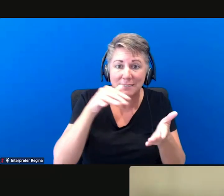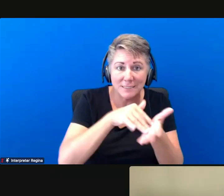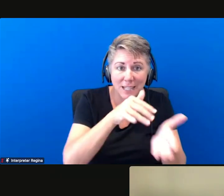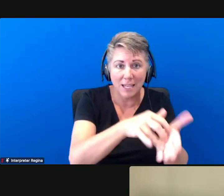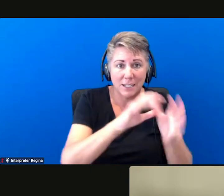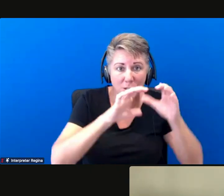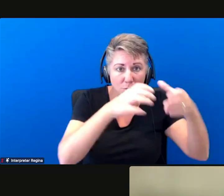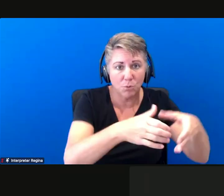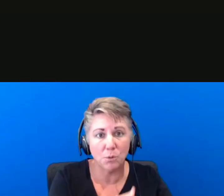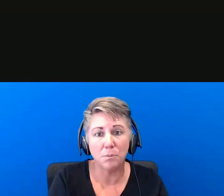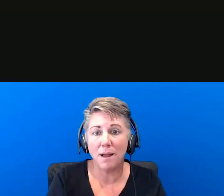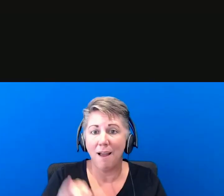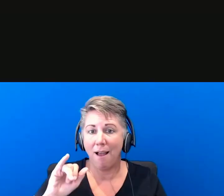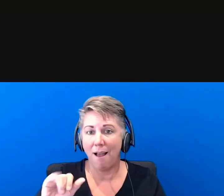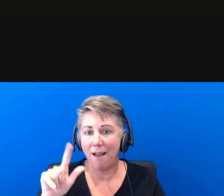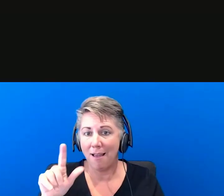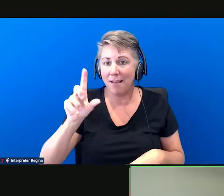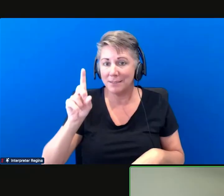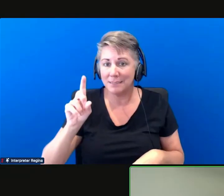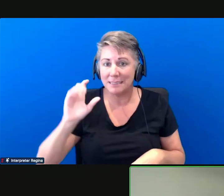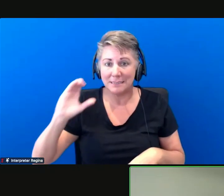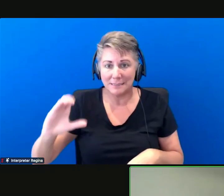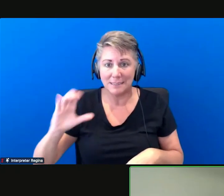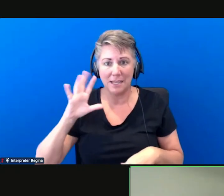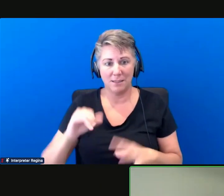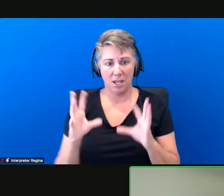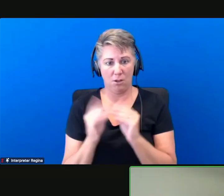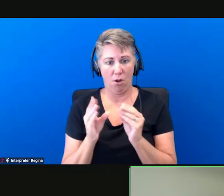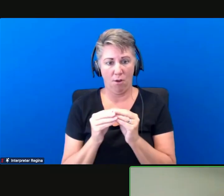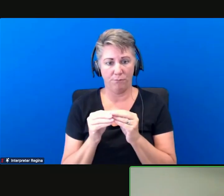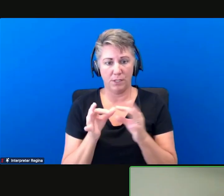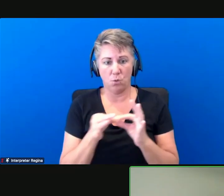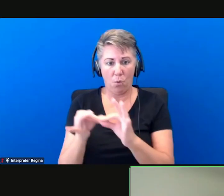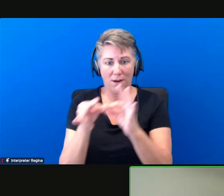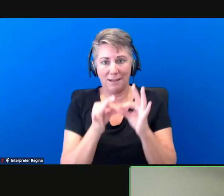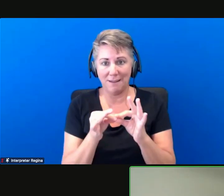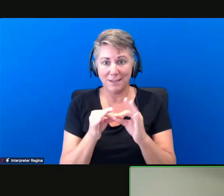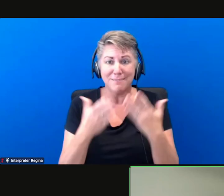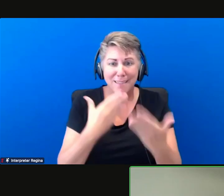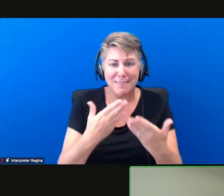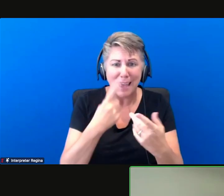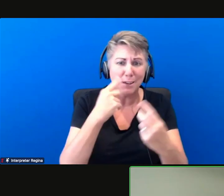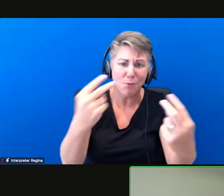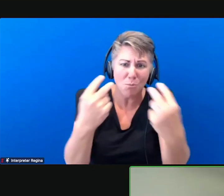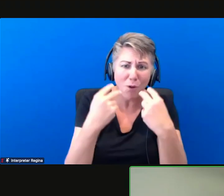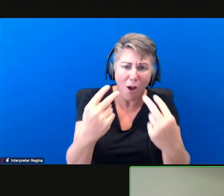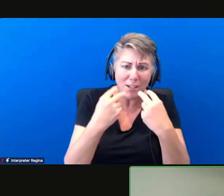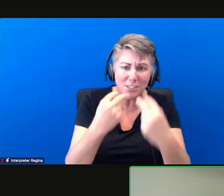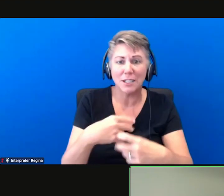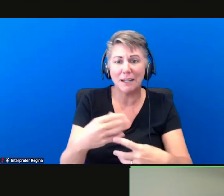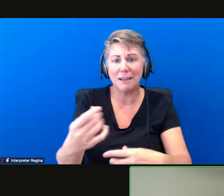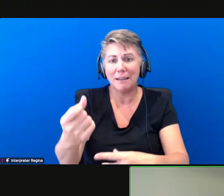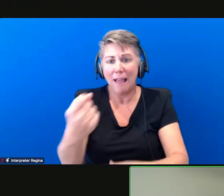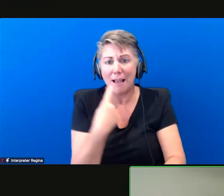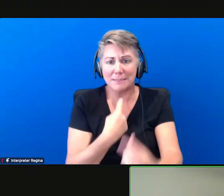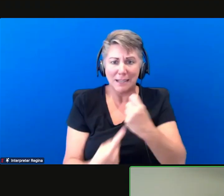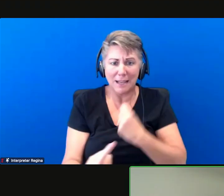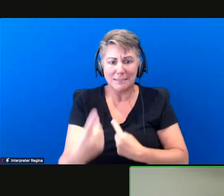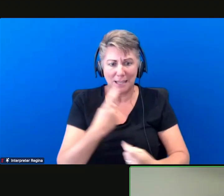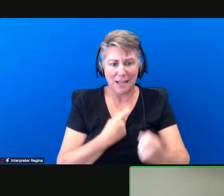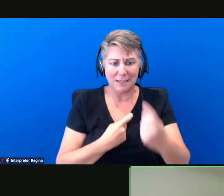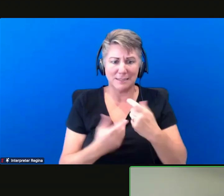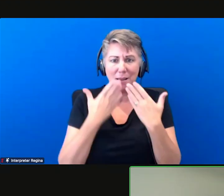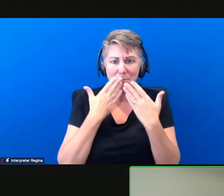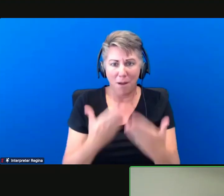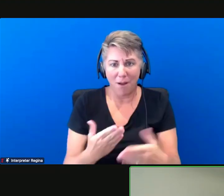conference organizers mahalo to you the participants who sat through all of these discussions and gave questions for our panelists mahalo